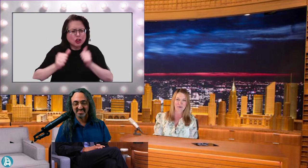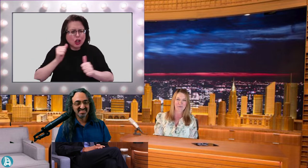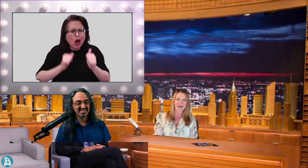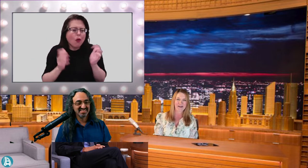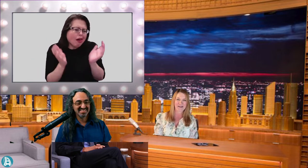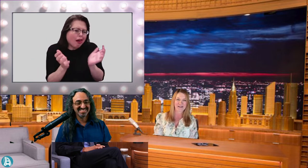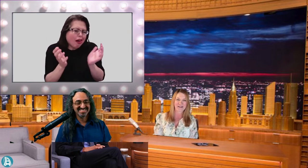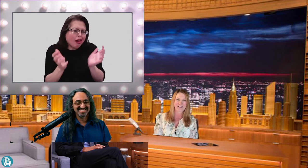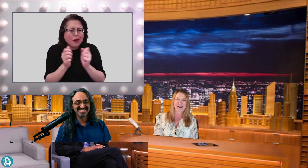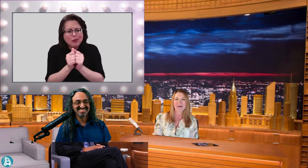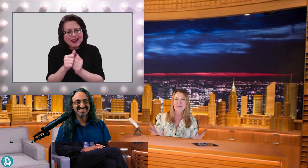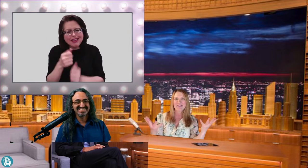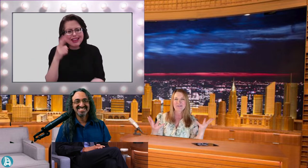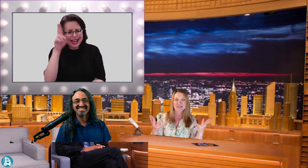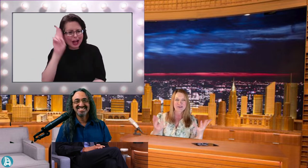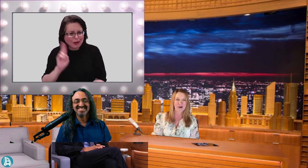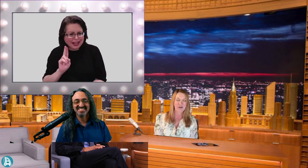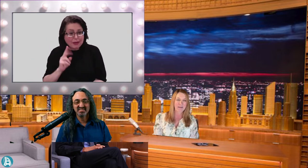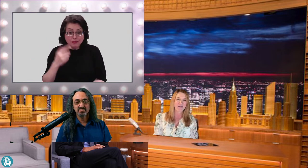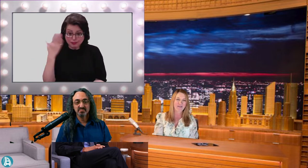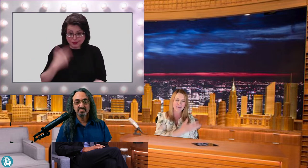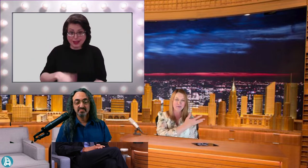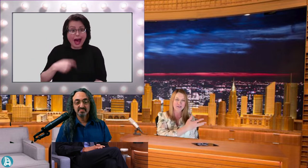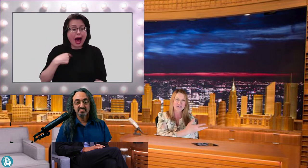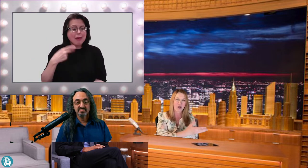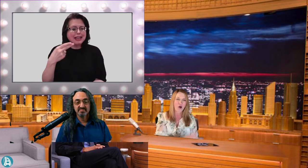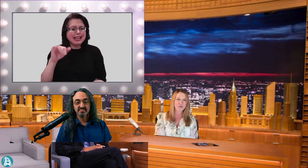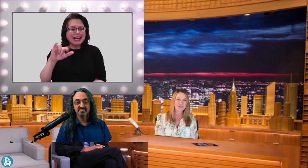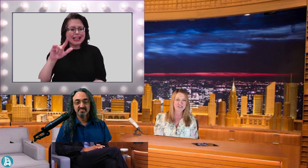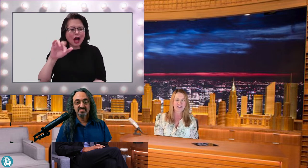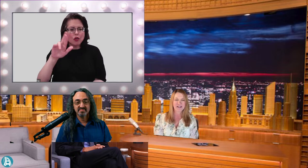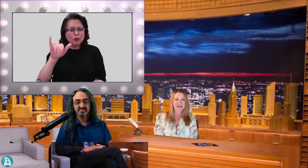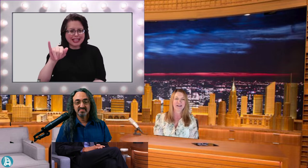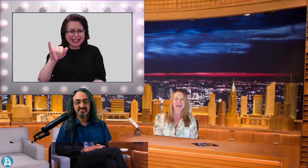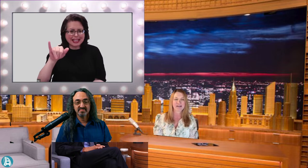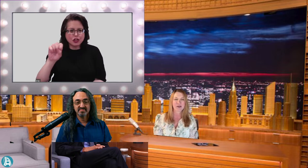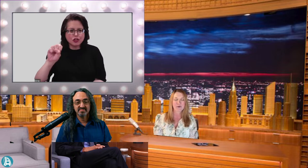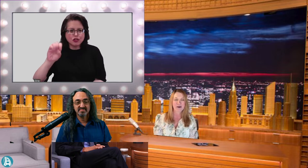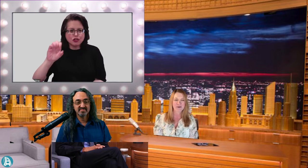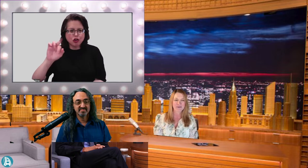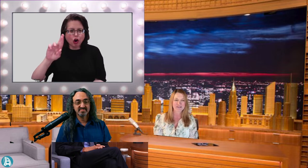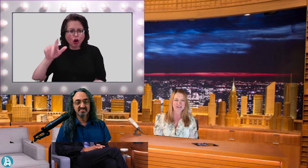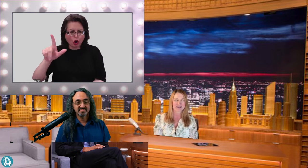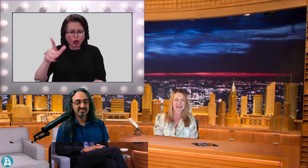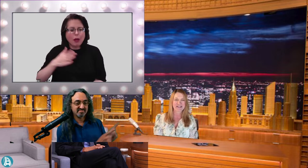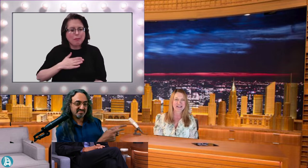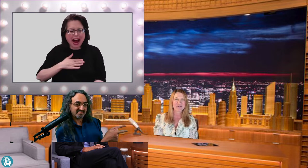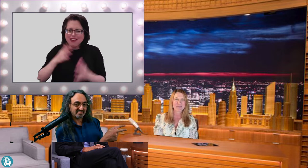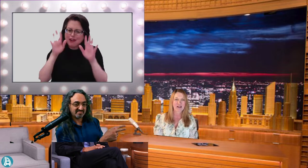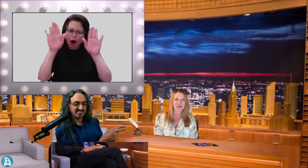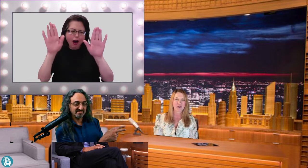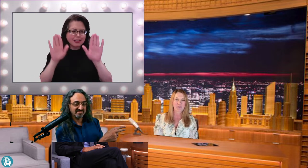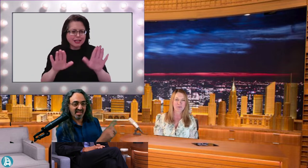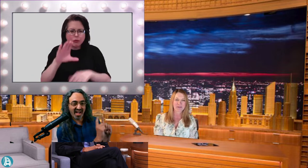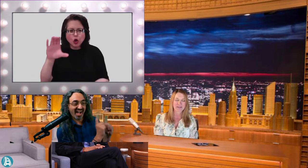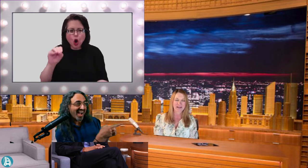I'm Hillary Scarle and my fabulous host, co-host David Maldo with